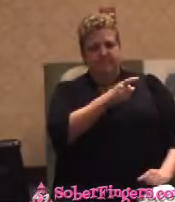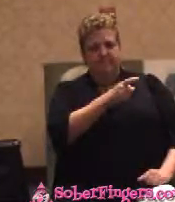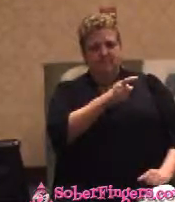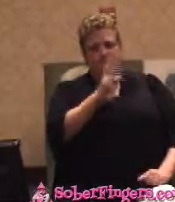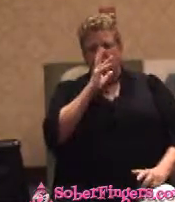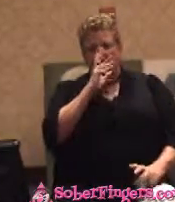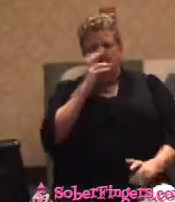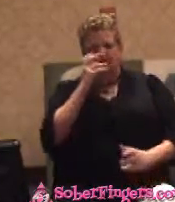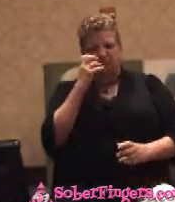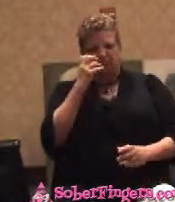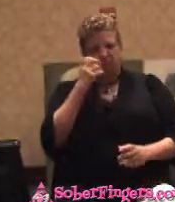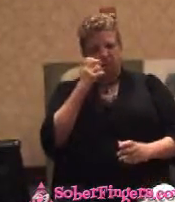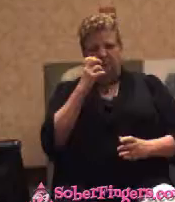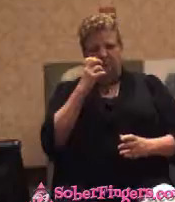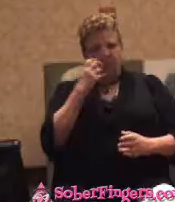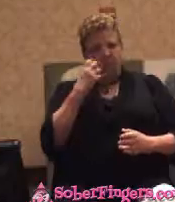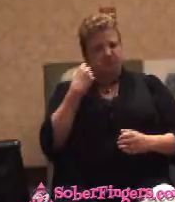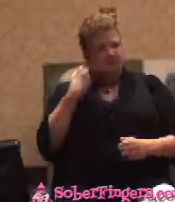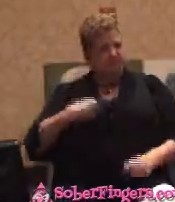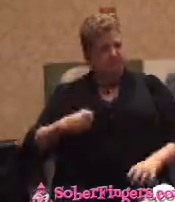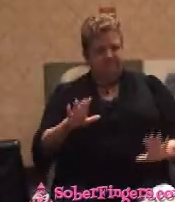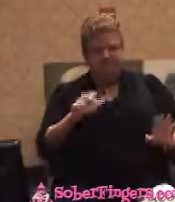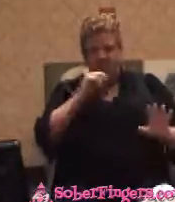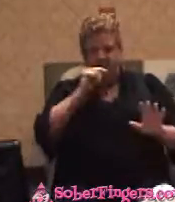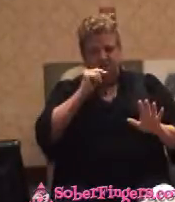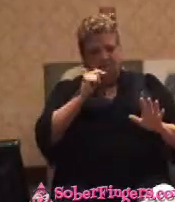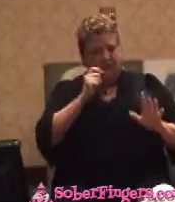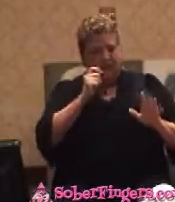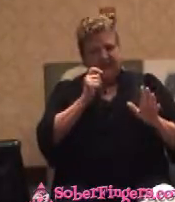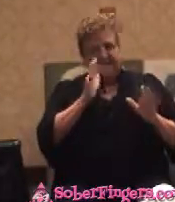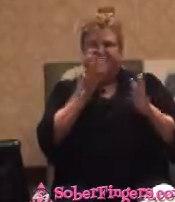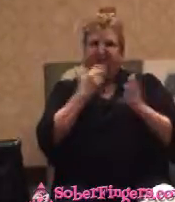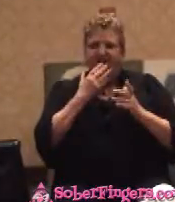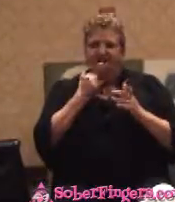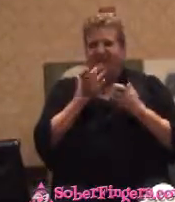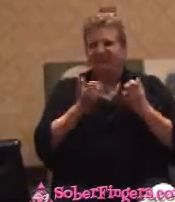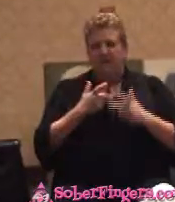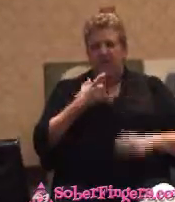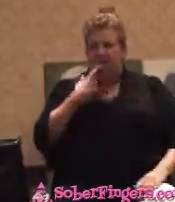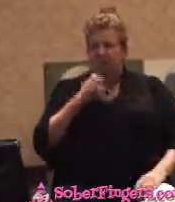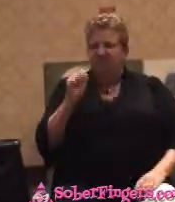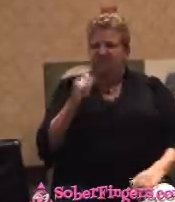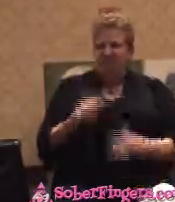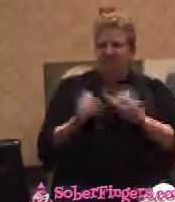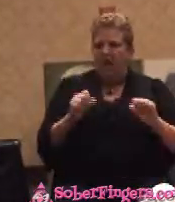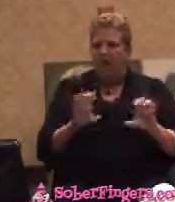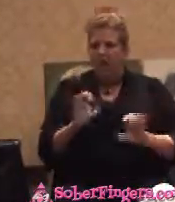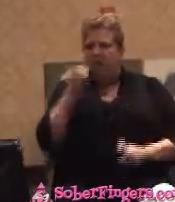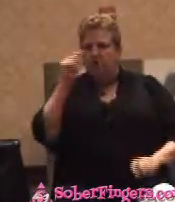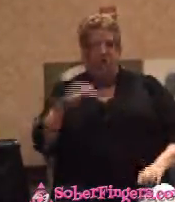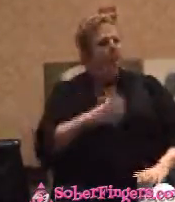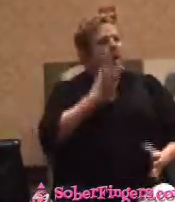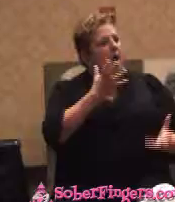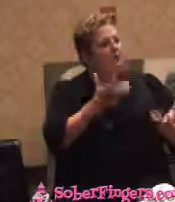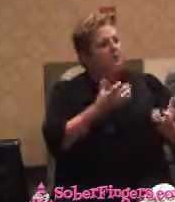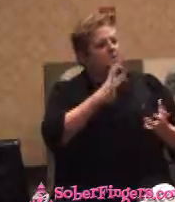a warm and cuddly person. Knocked on his door and said, hey, that's what can I do for you? I said, well, I'd like to talk to you for a What is it? I'm pretty busy.